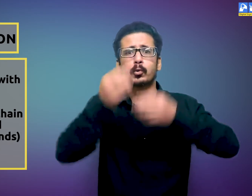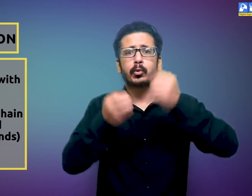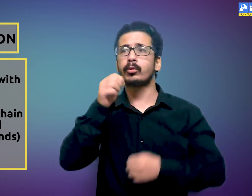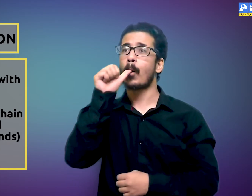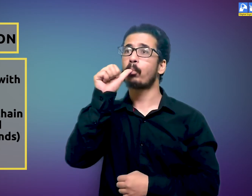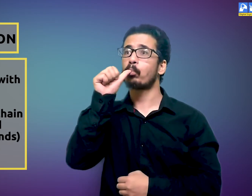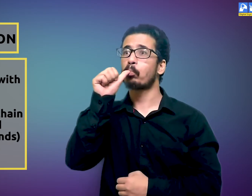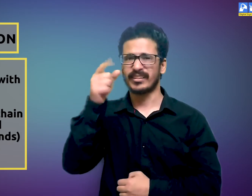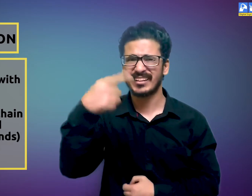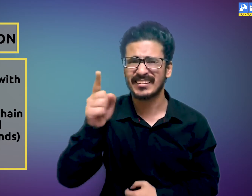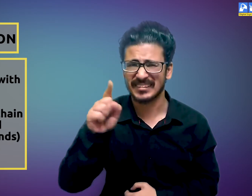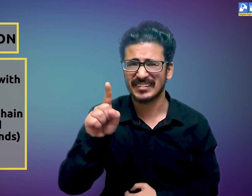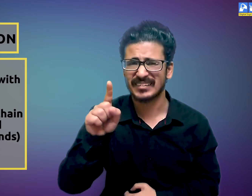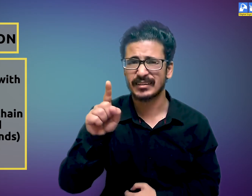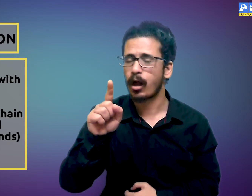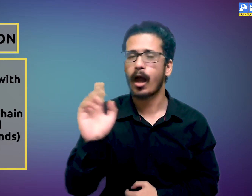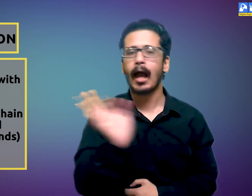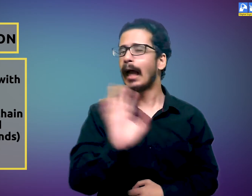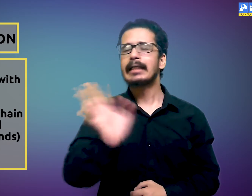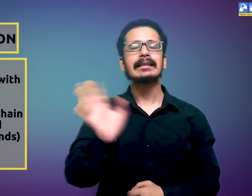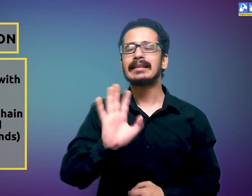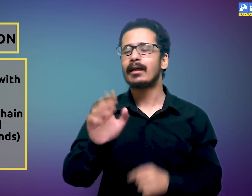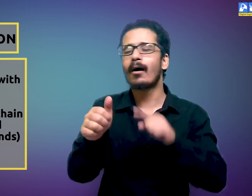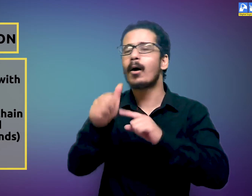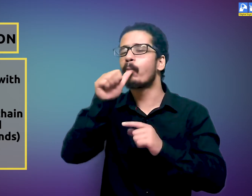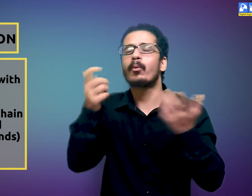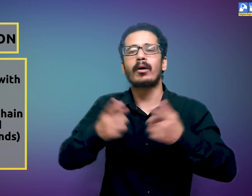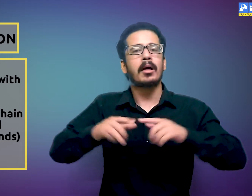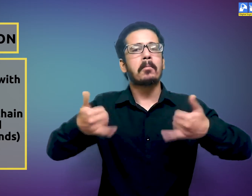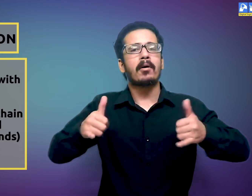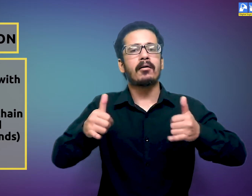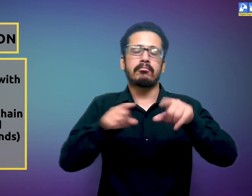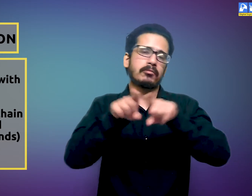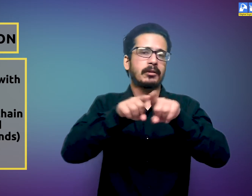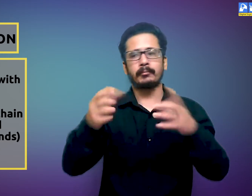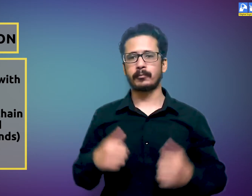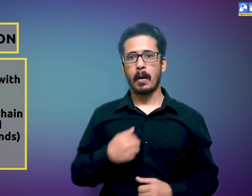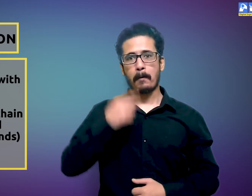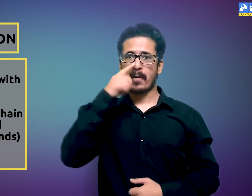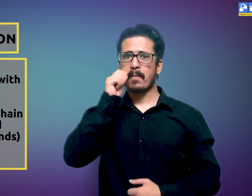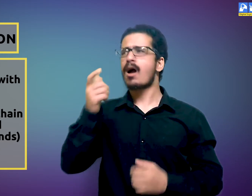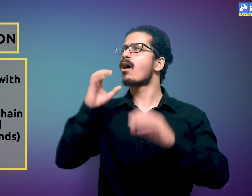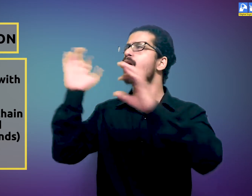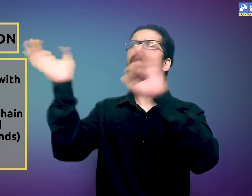here signify that the child needs milk? That is not so. This is vocal play. For example,